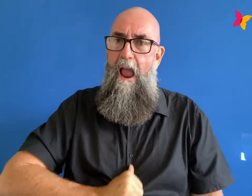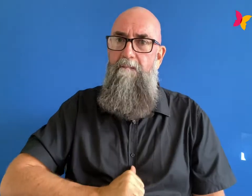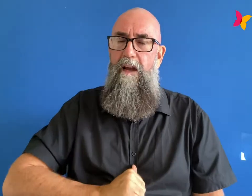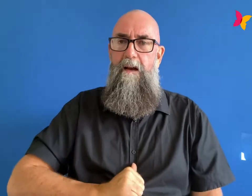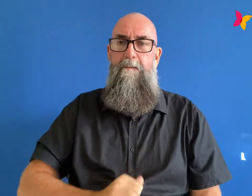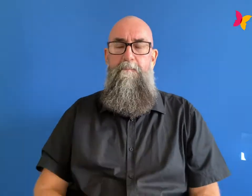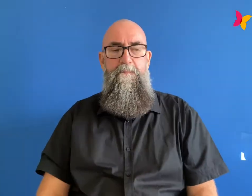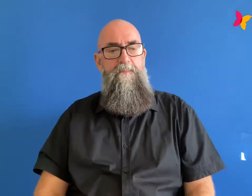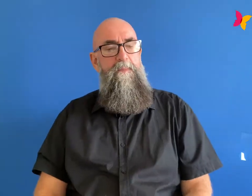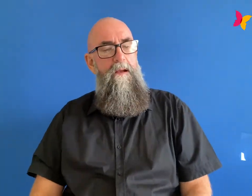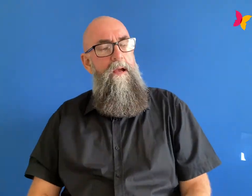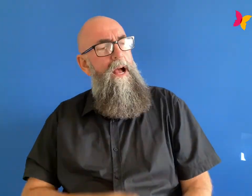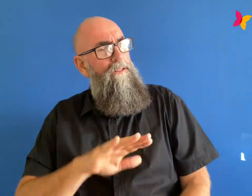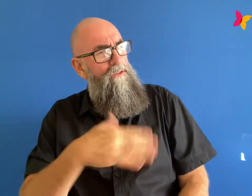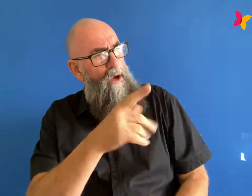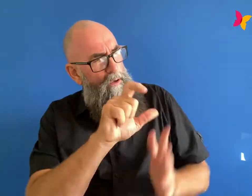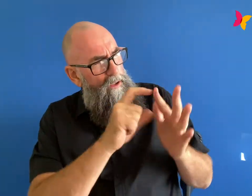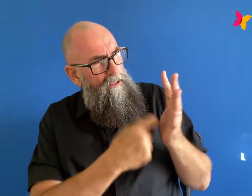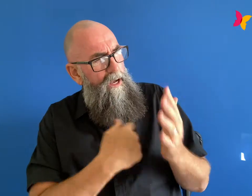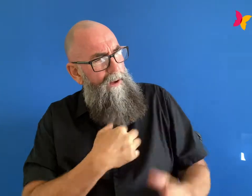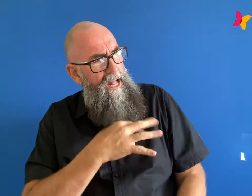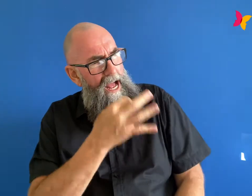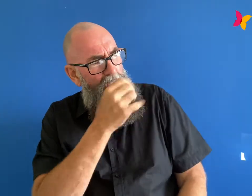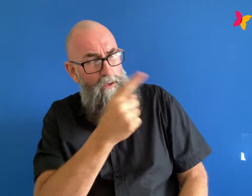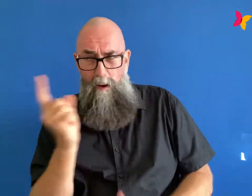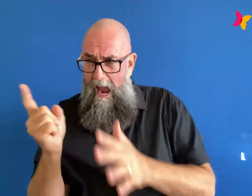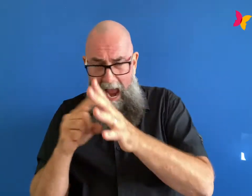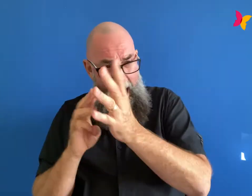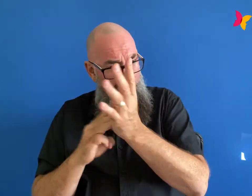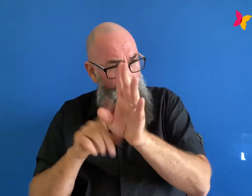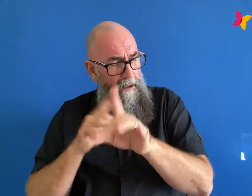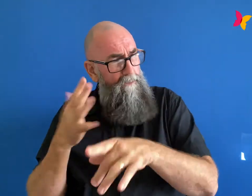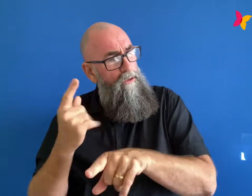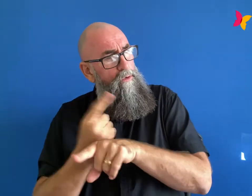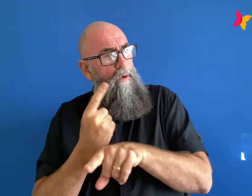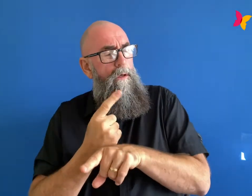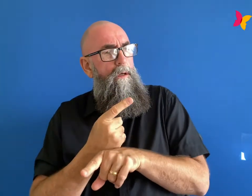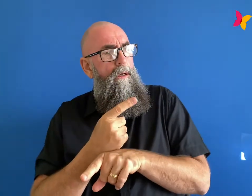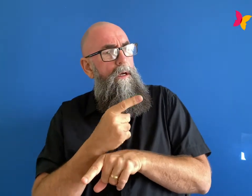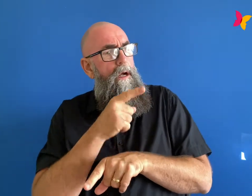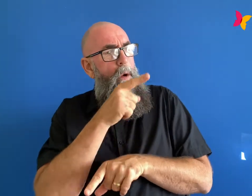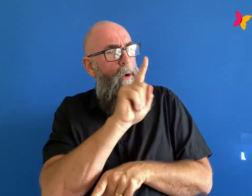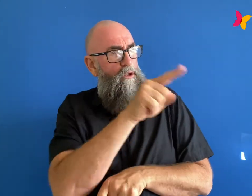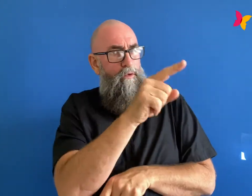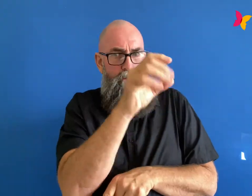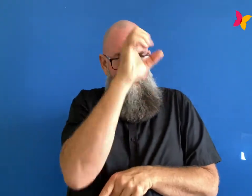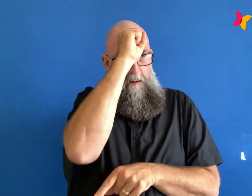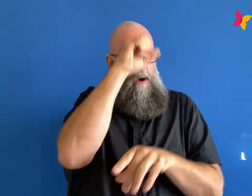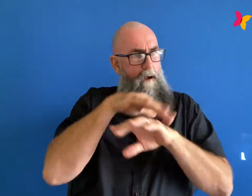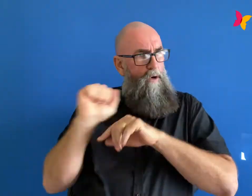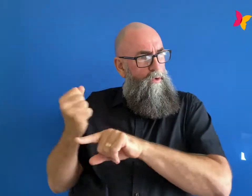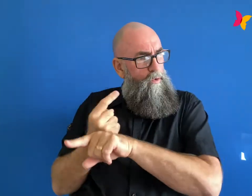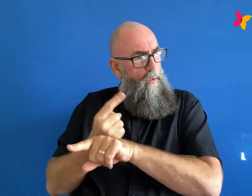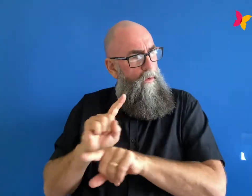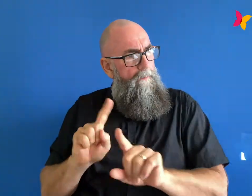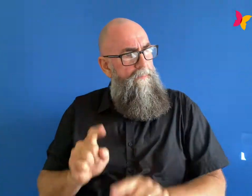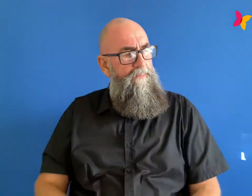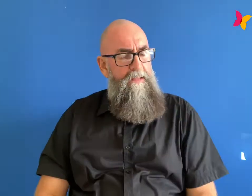everything that amy said what do you what's your major takeaway i thought it was quite interesting that